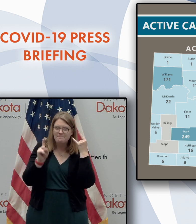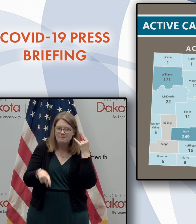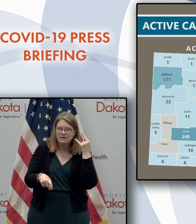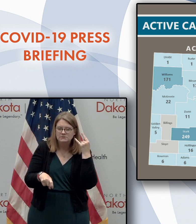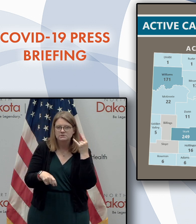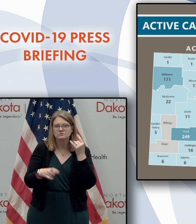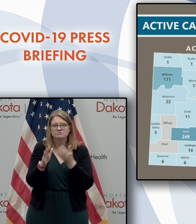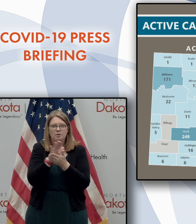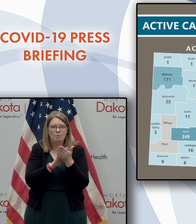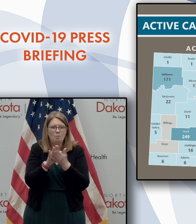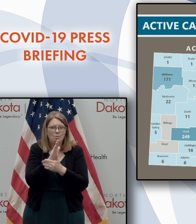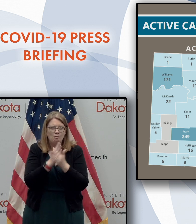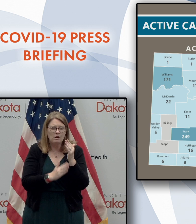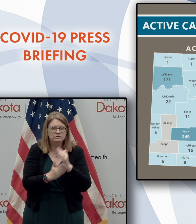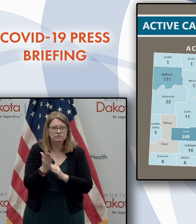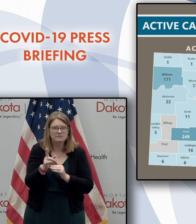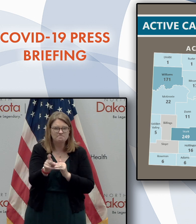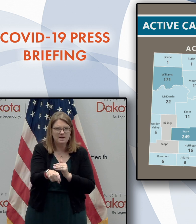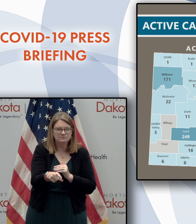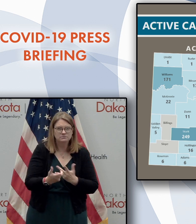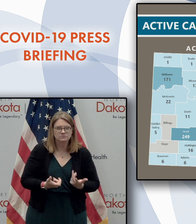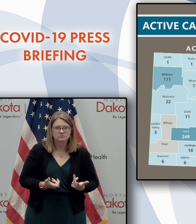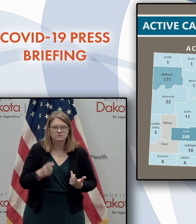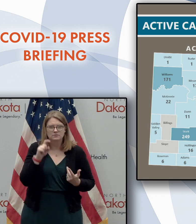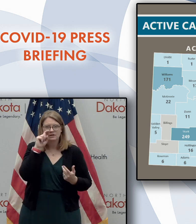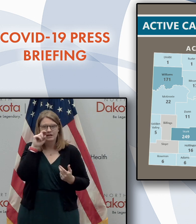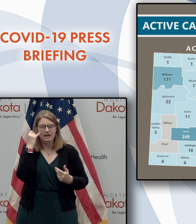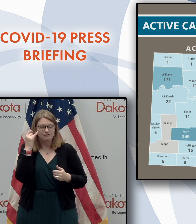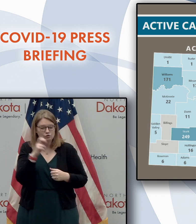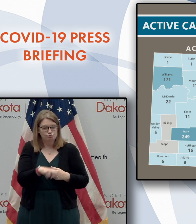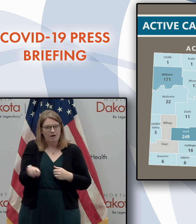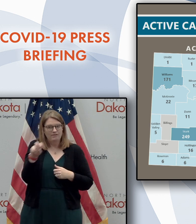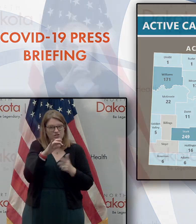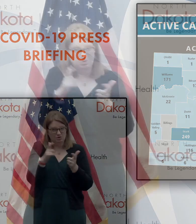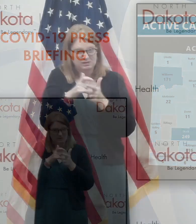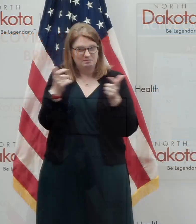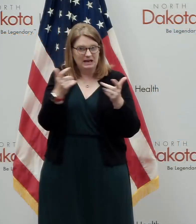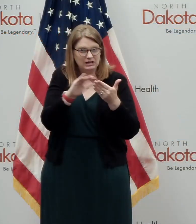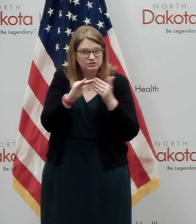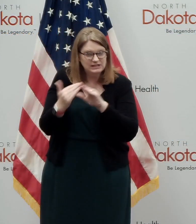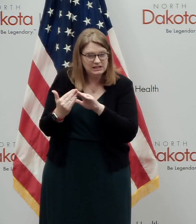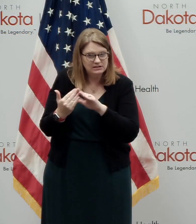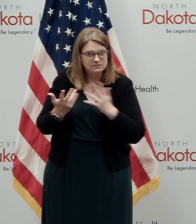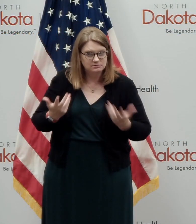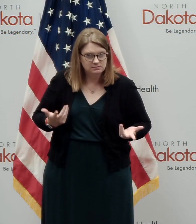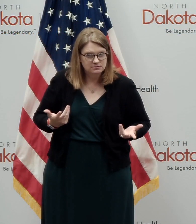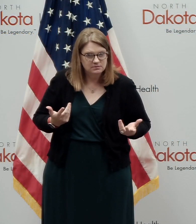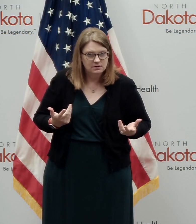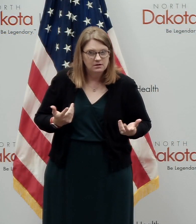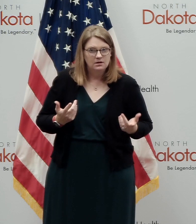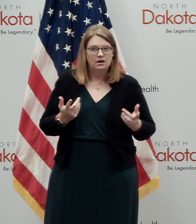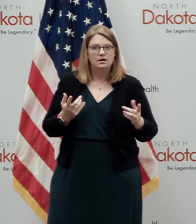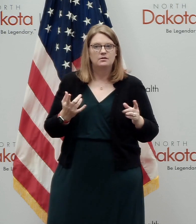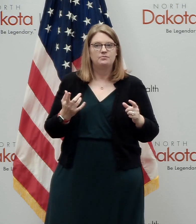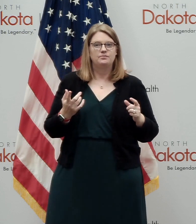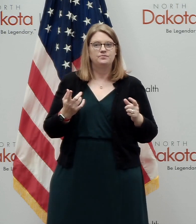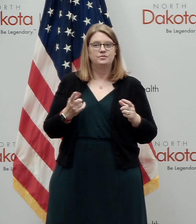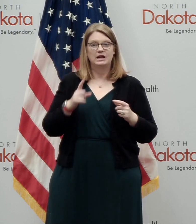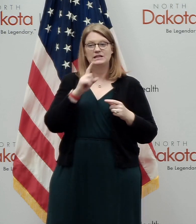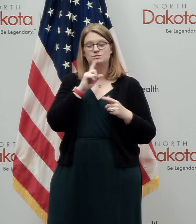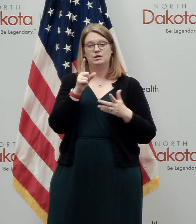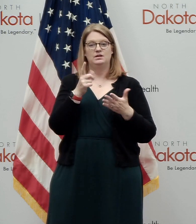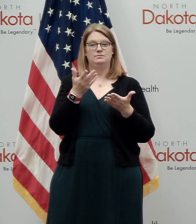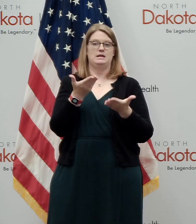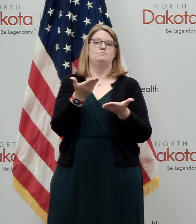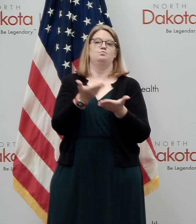practicing good hand hygiene when you're traveling those and reduce. And something we talked about early on, but it's been proven out